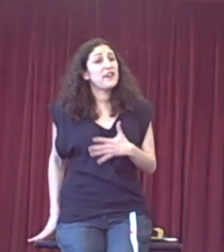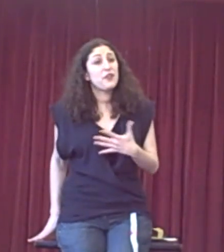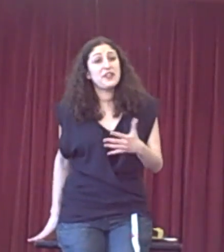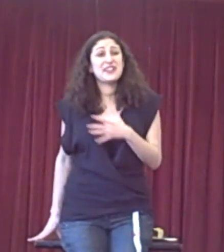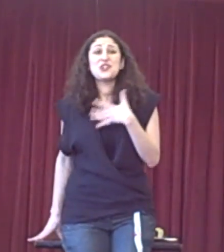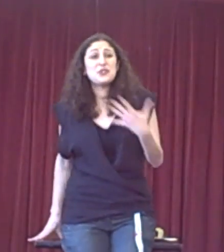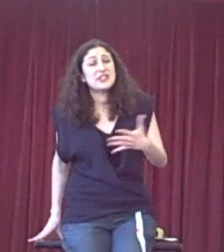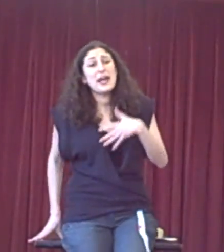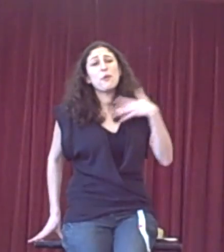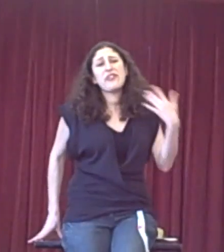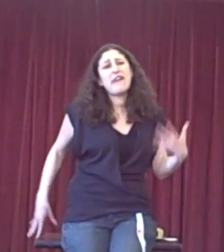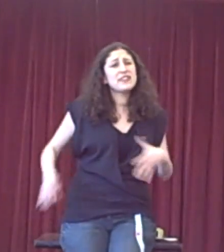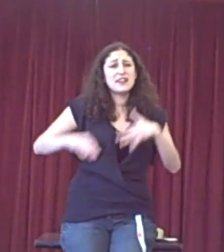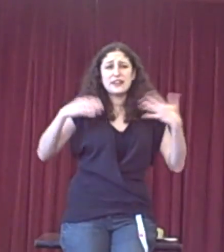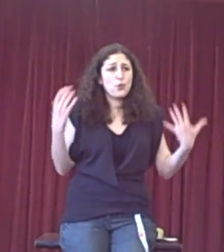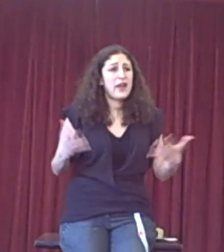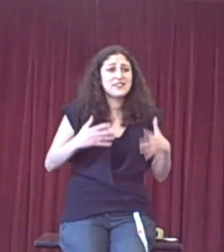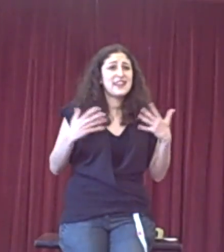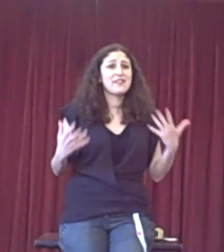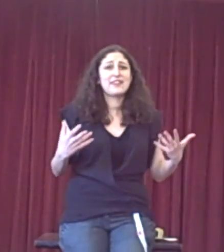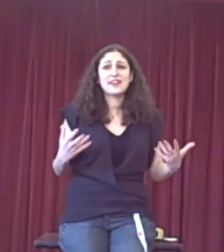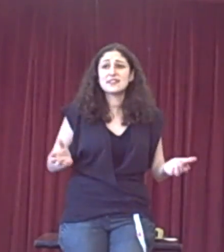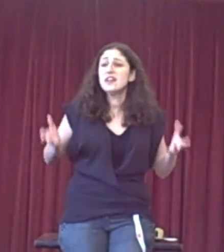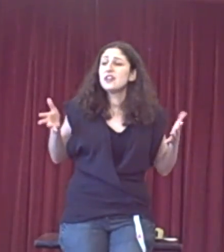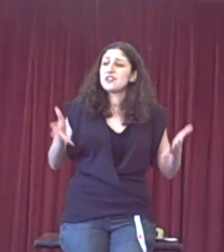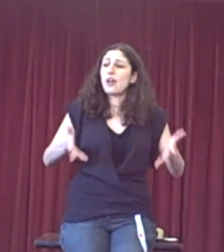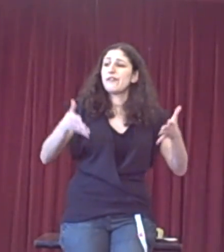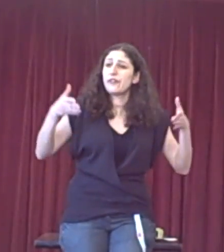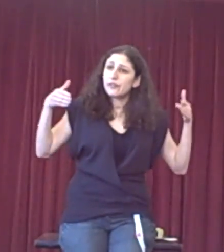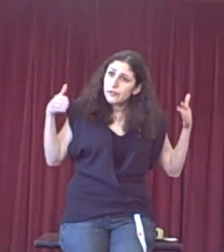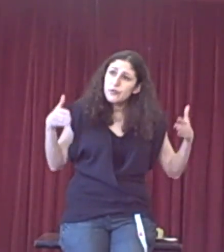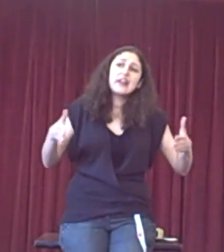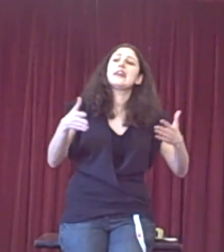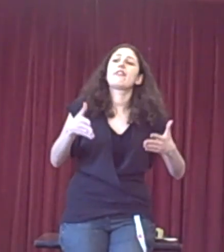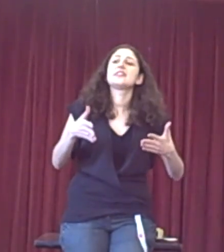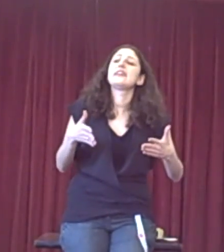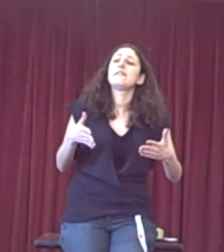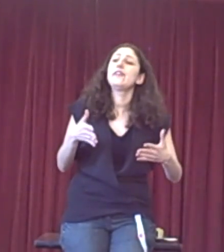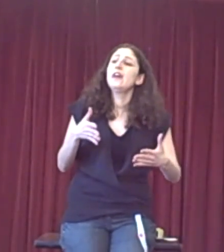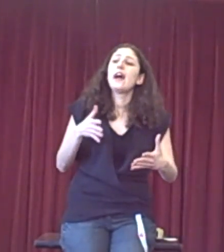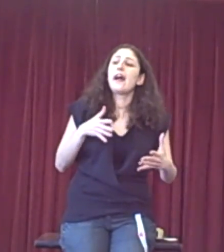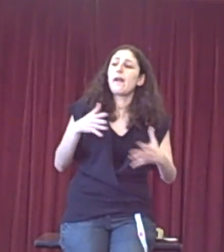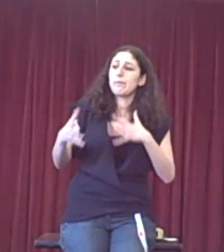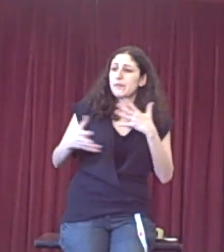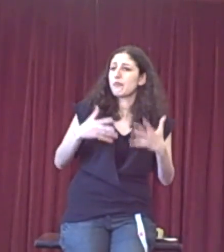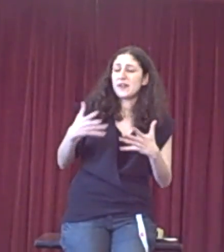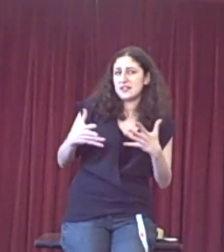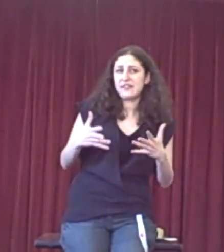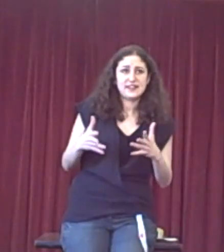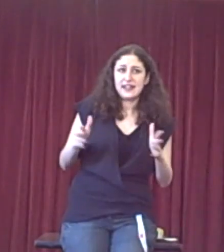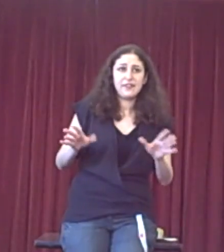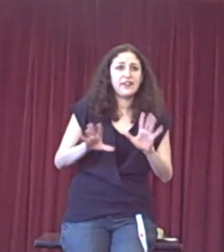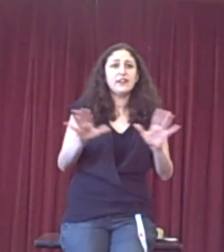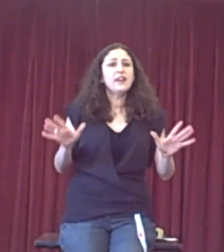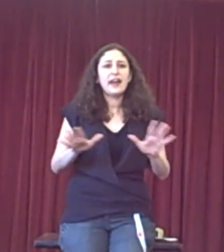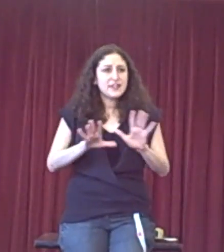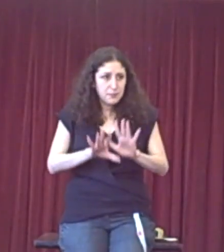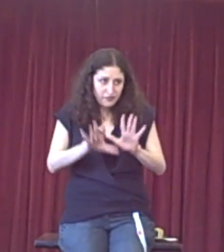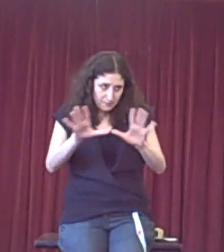feel that it suits them or their intellectual way of seeing things to go for a really aggressive rebuttal in that sense. And it's perfectly